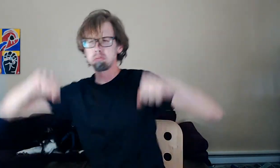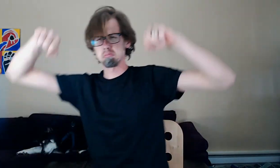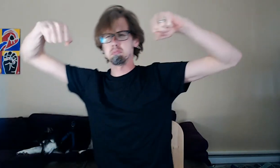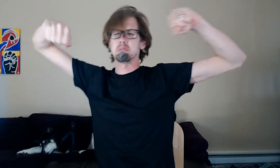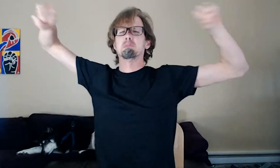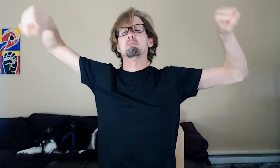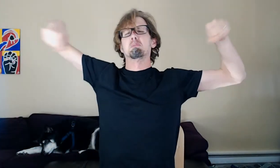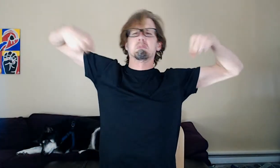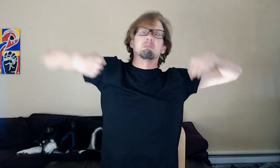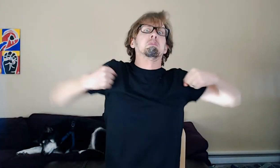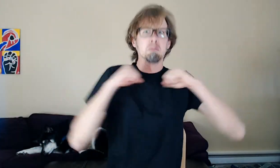jack studs.